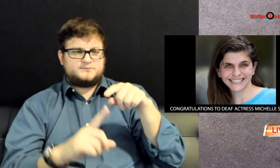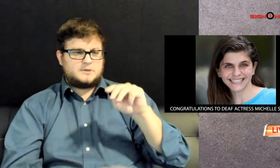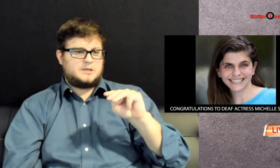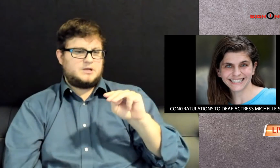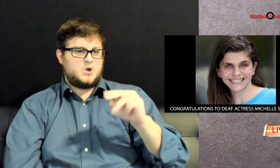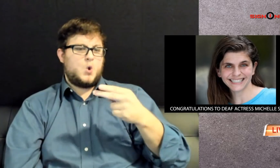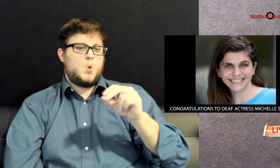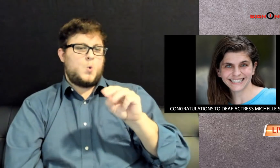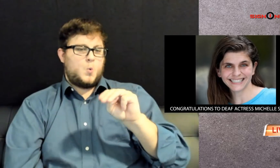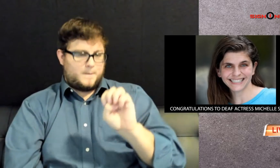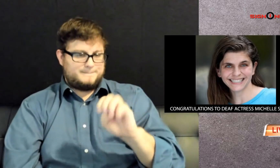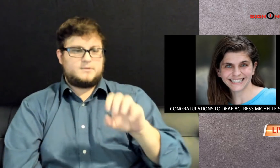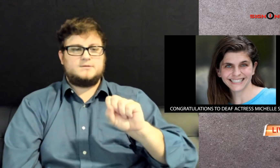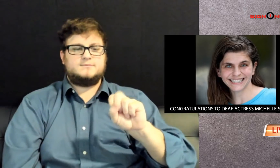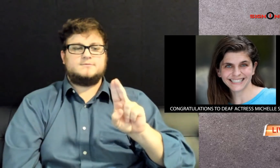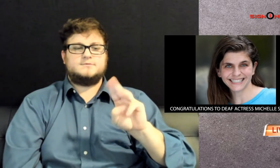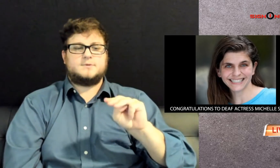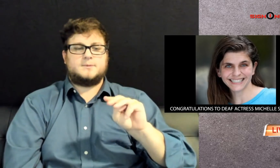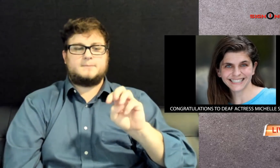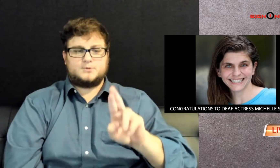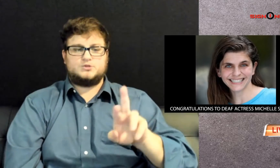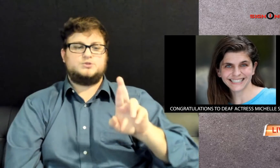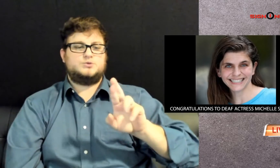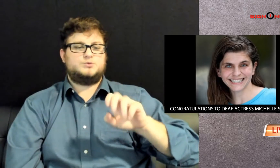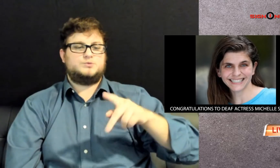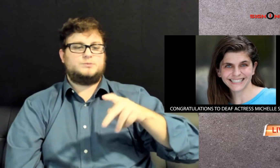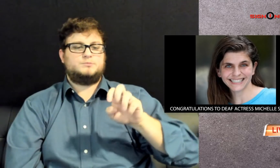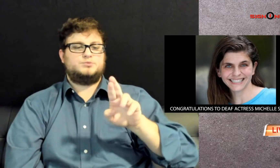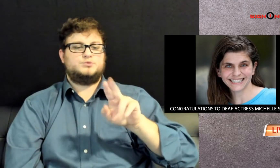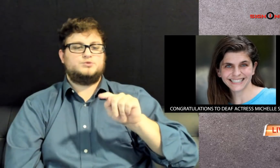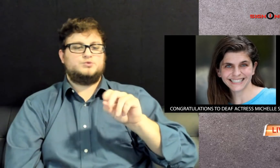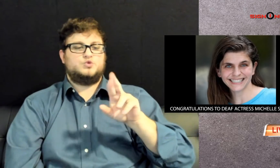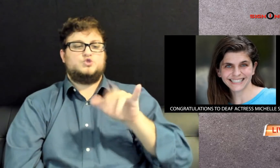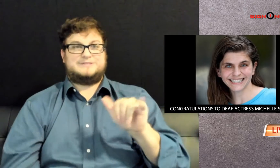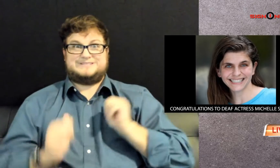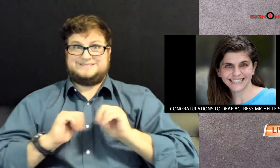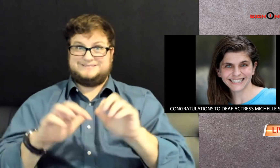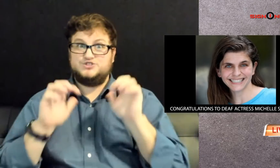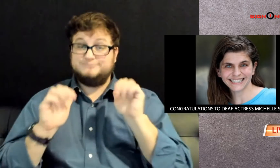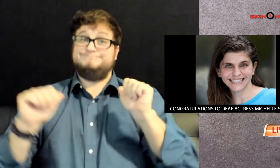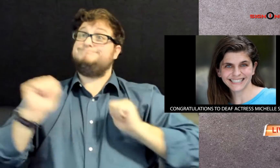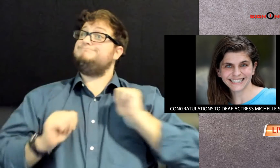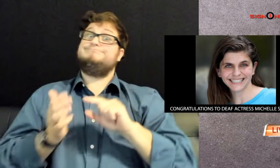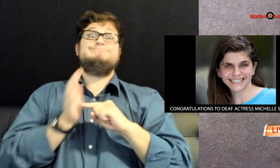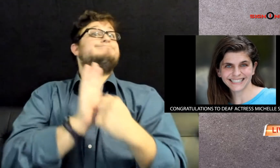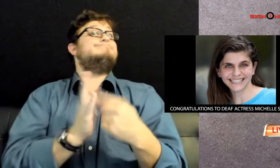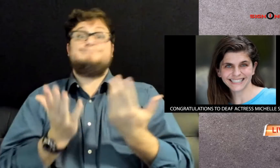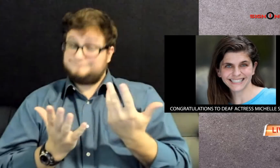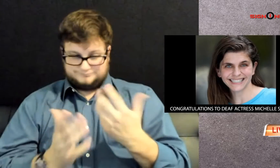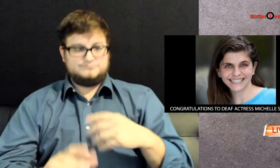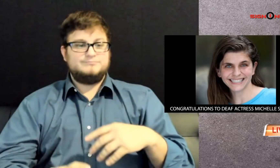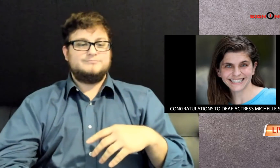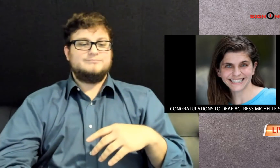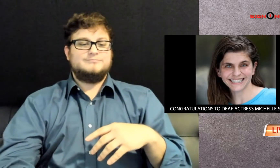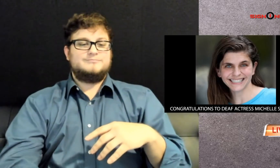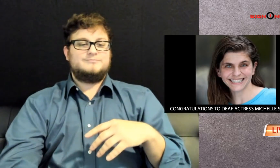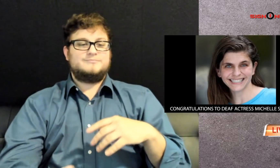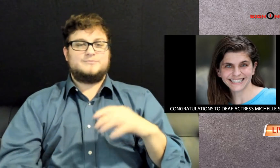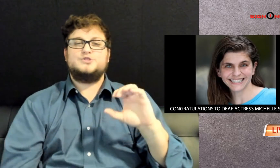The home summer repertory theater in Holland, Michigan, just cast her in the